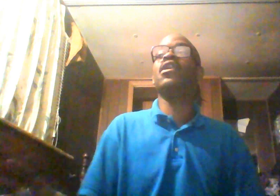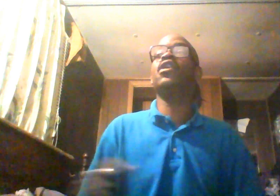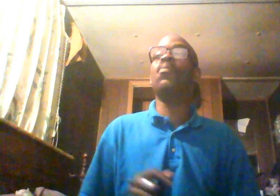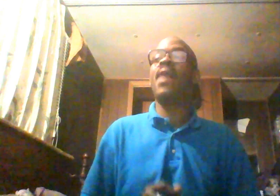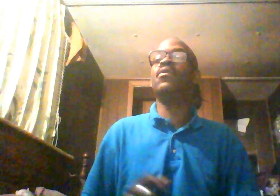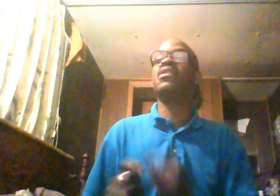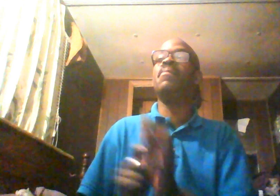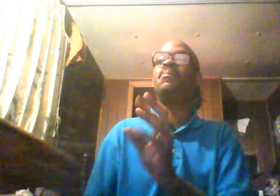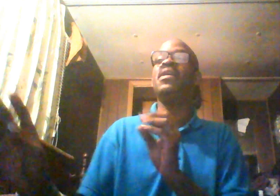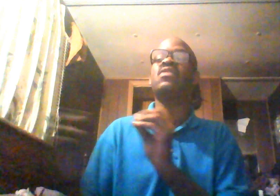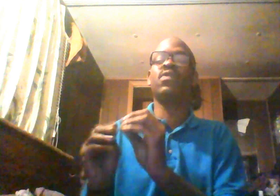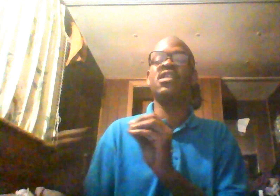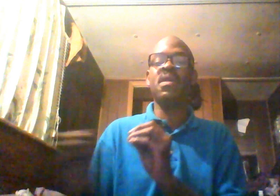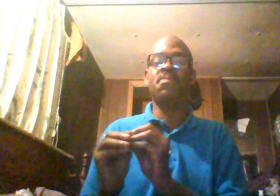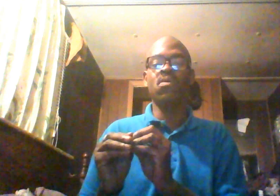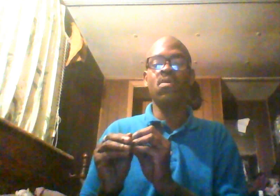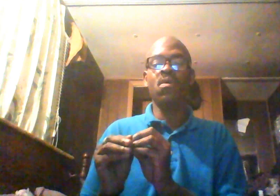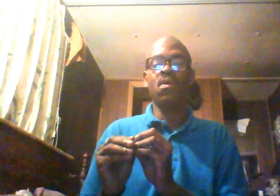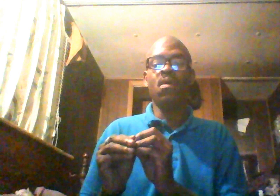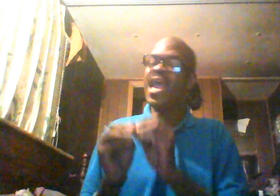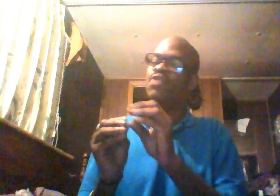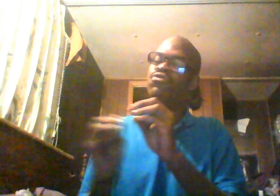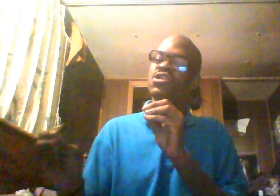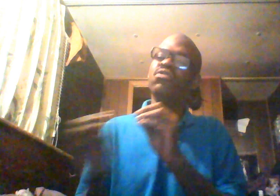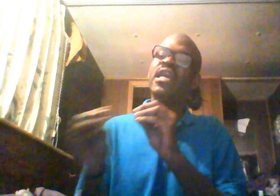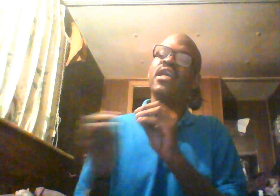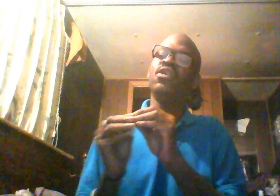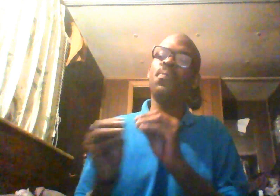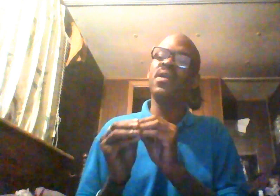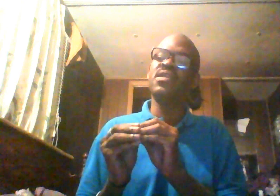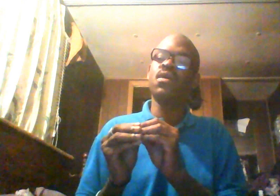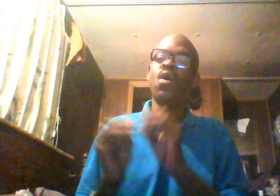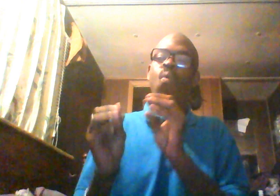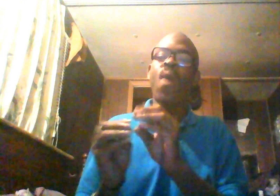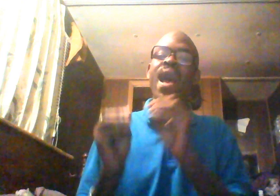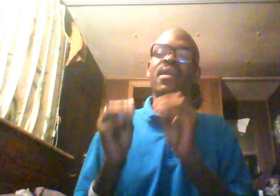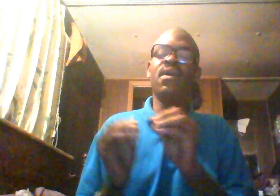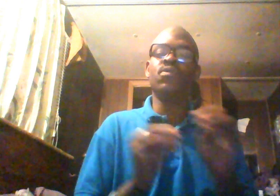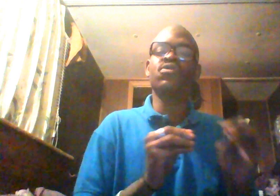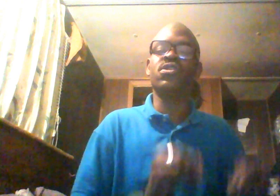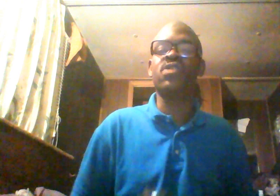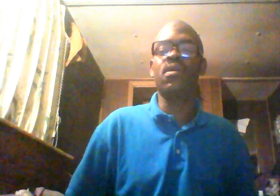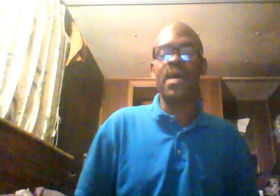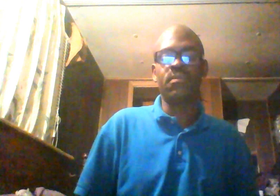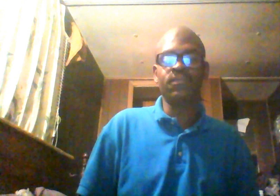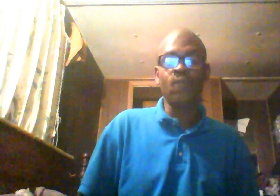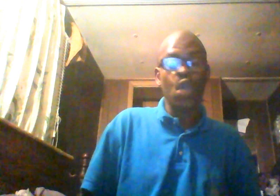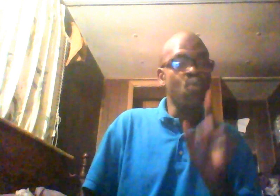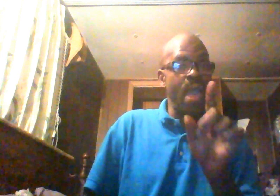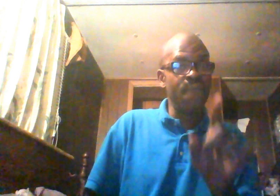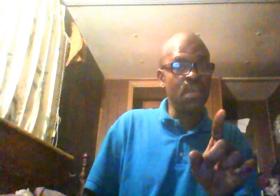in your power to make peace with these people, And, you still can't get no peace, Why in the head would you still stay on the bottom? You have the